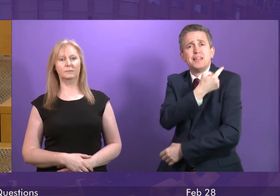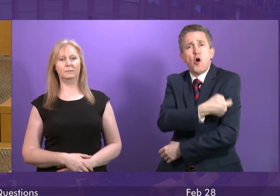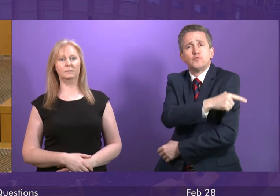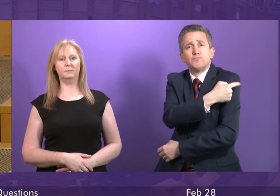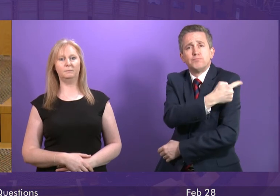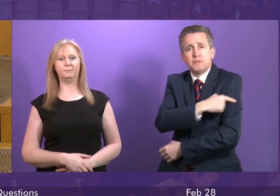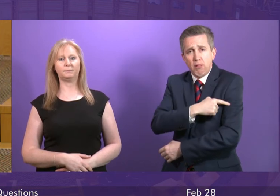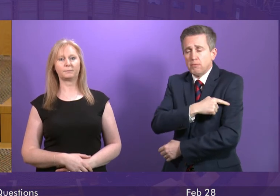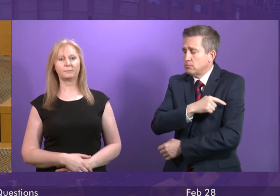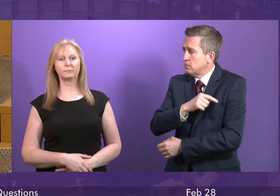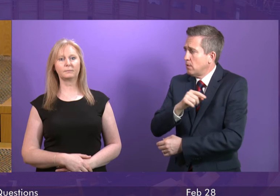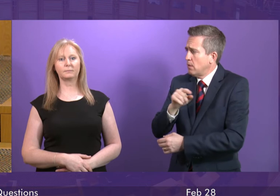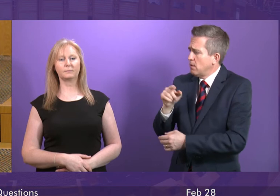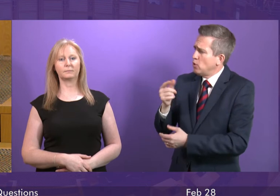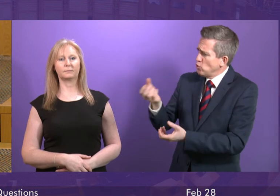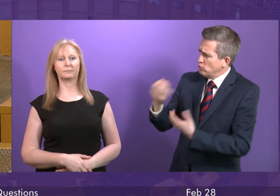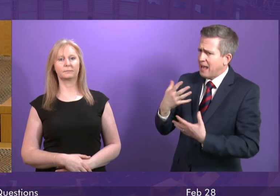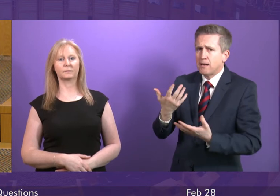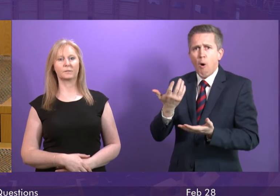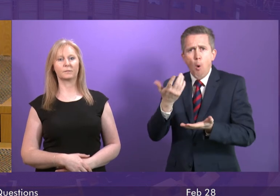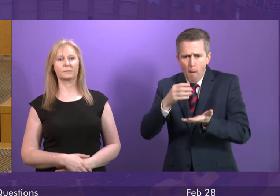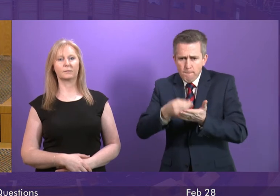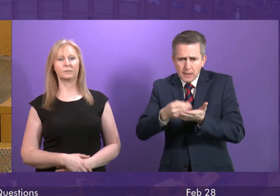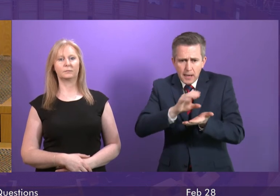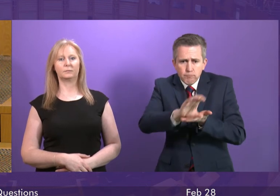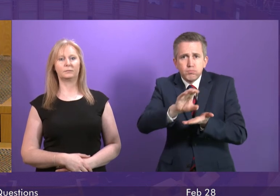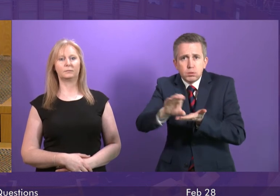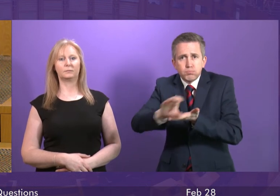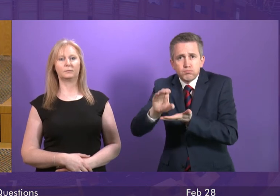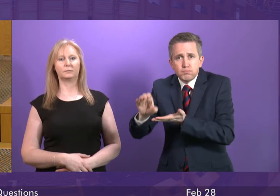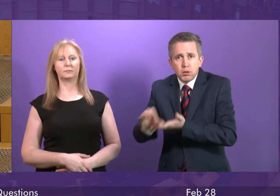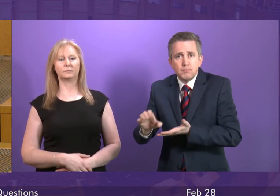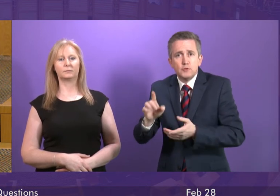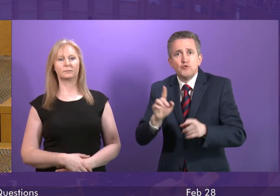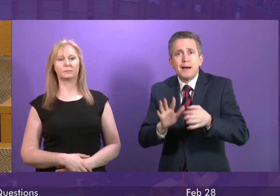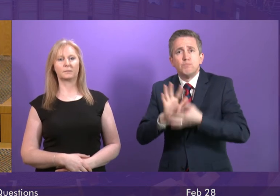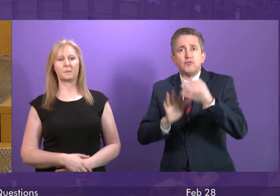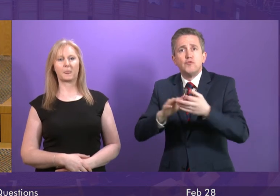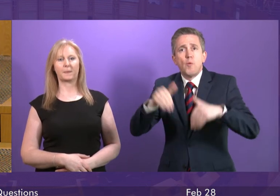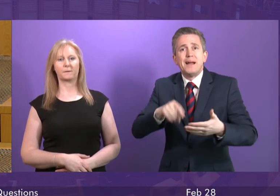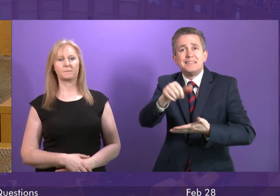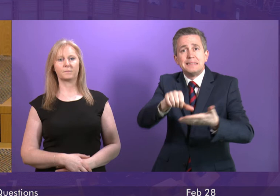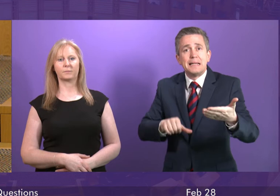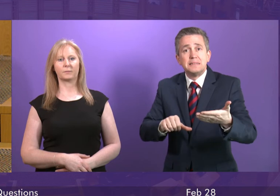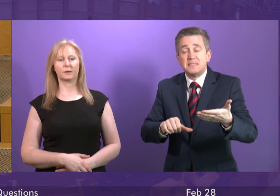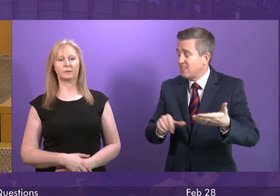making targeted investment and was making sure improvements happen. But it got worse. In October